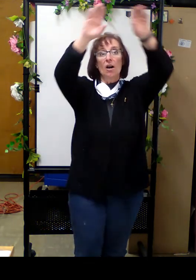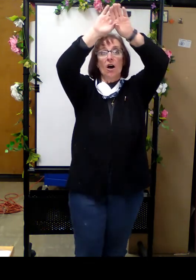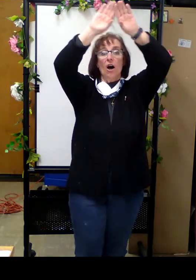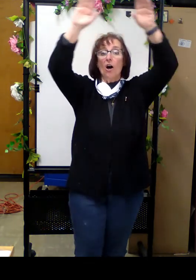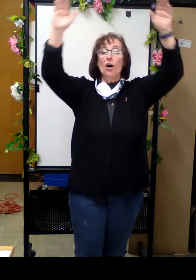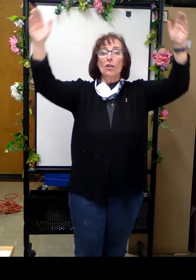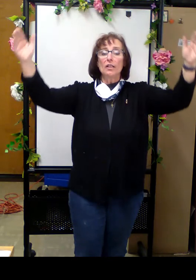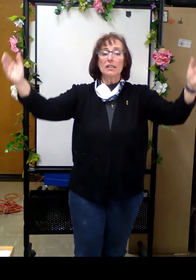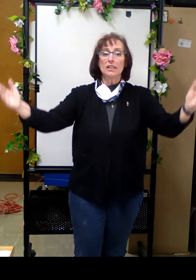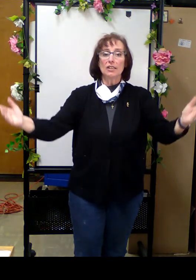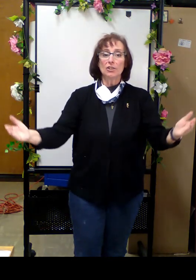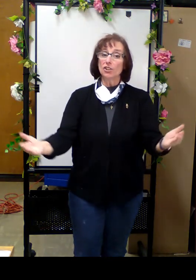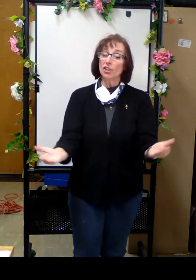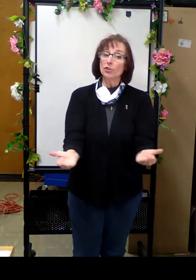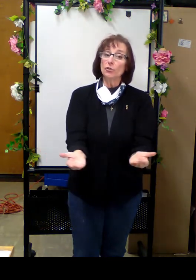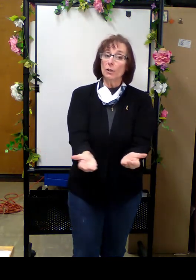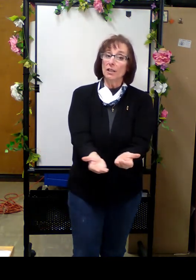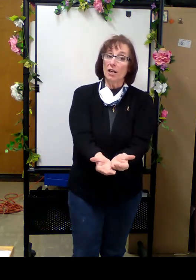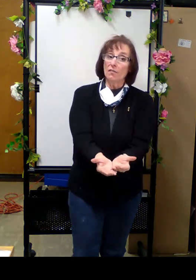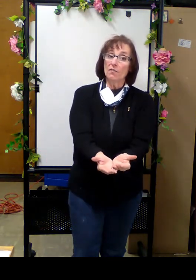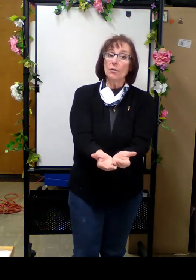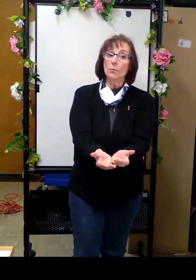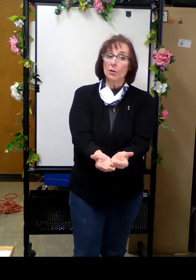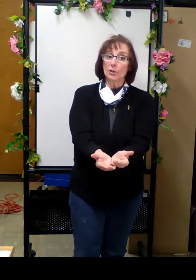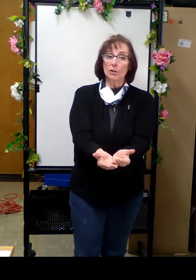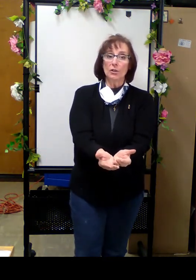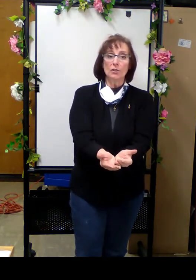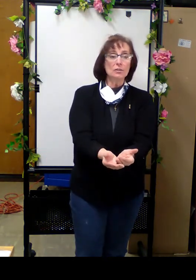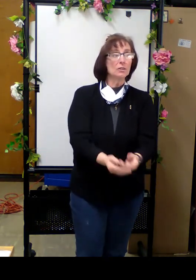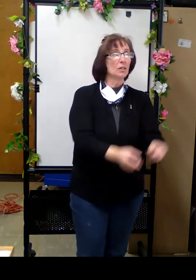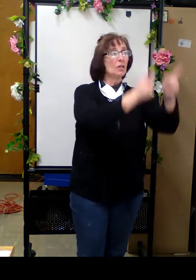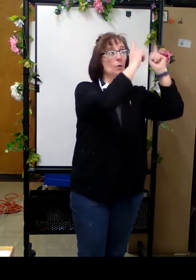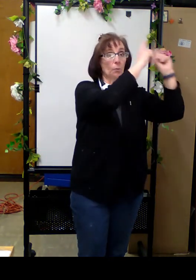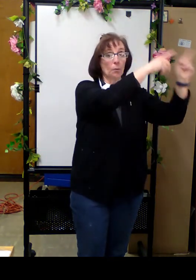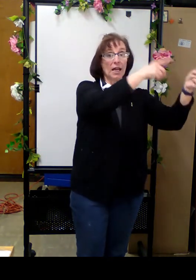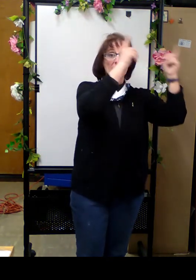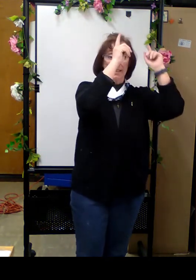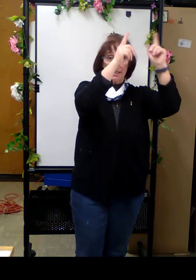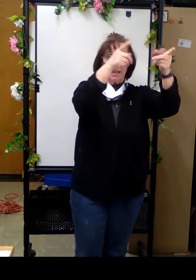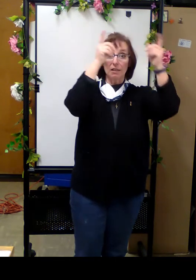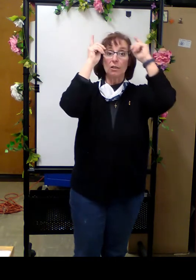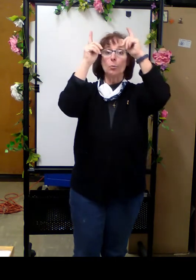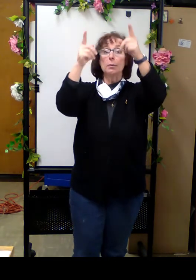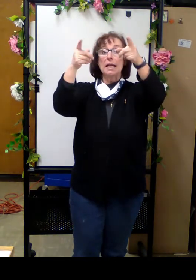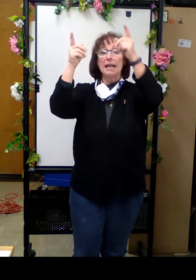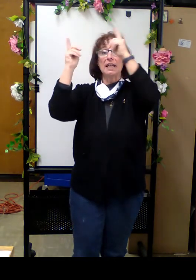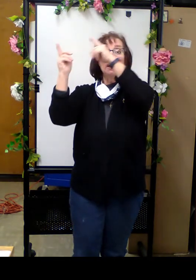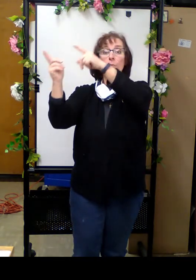All the little children of the world. Red and yellow, black and